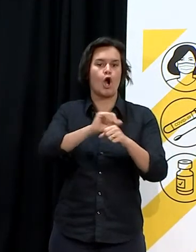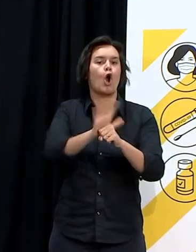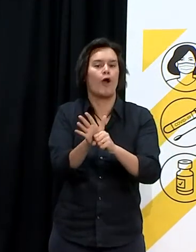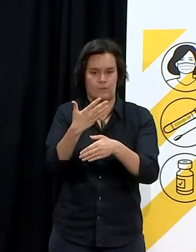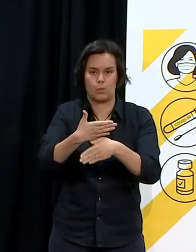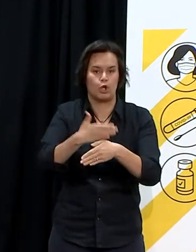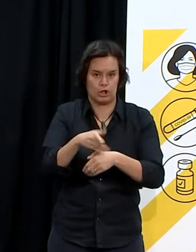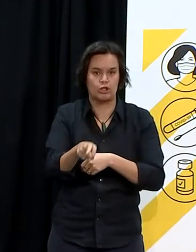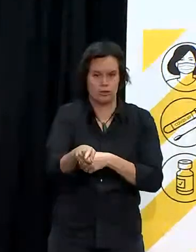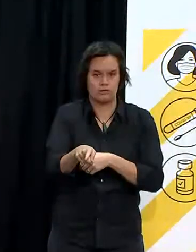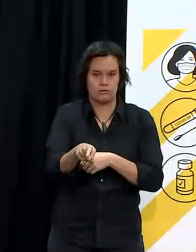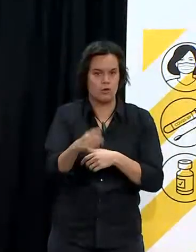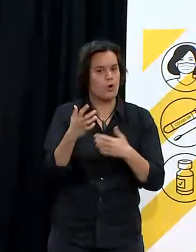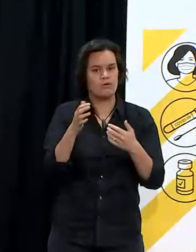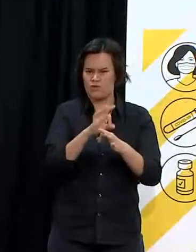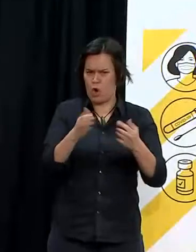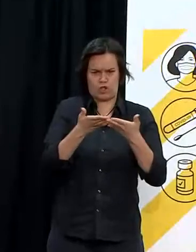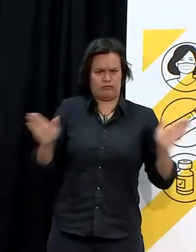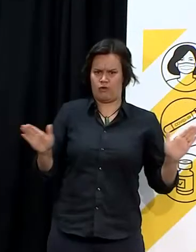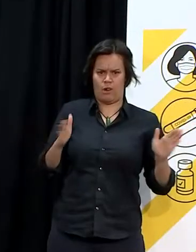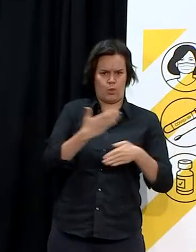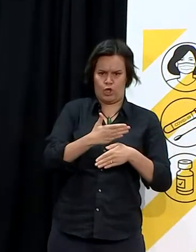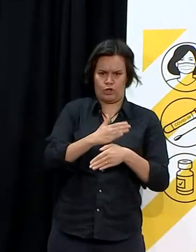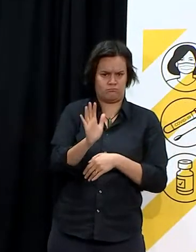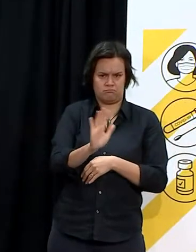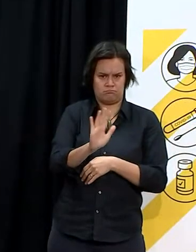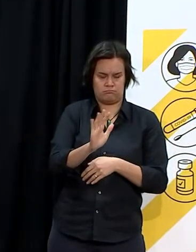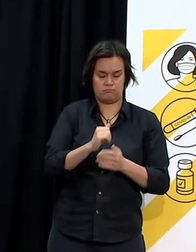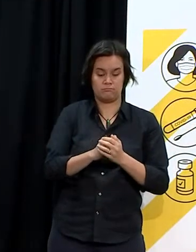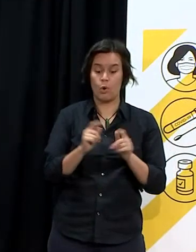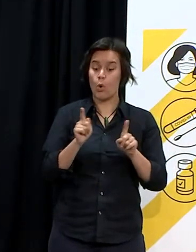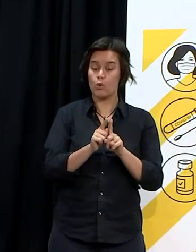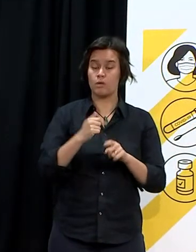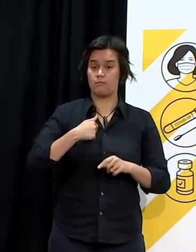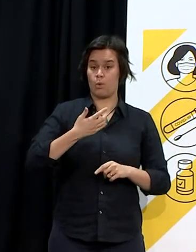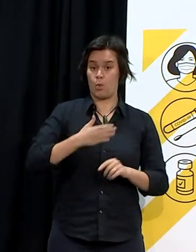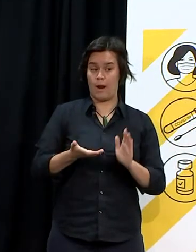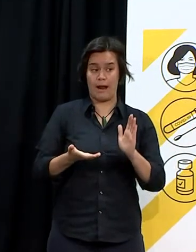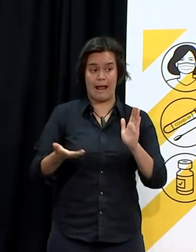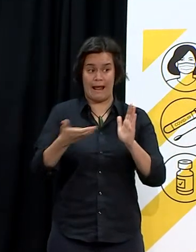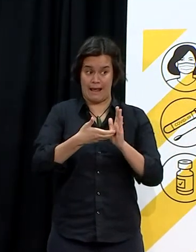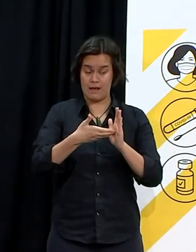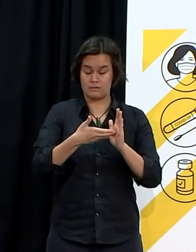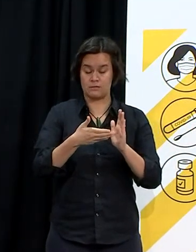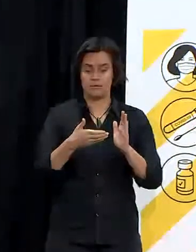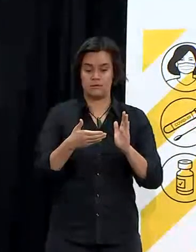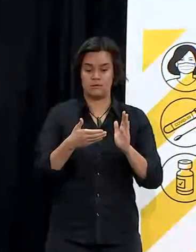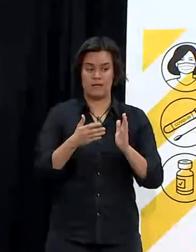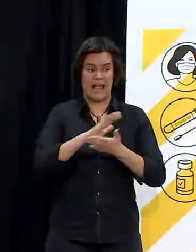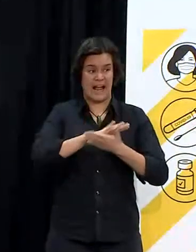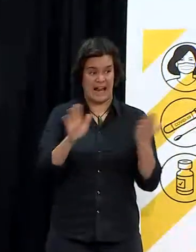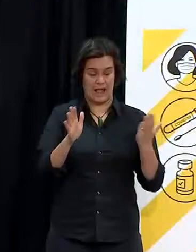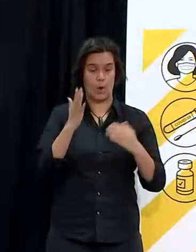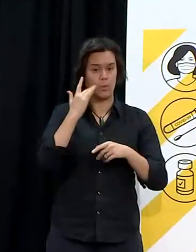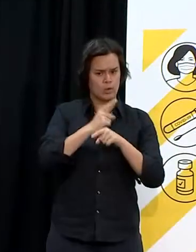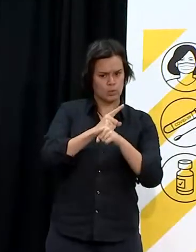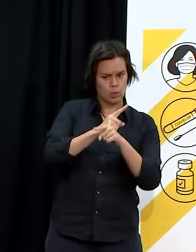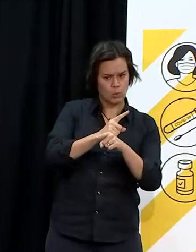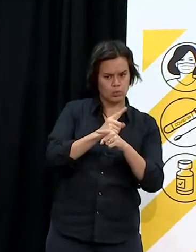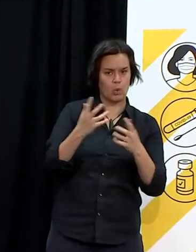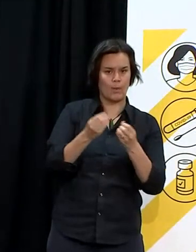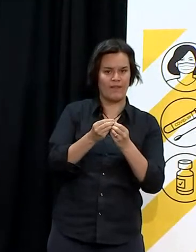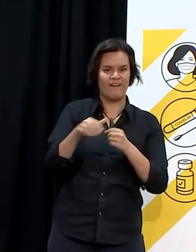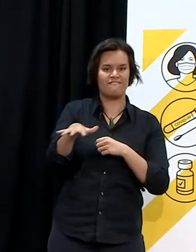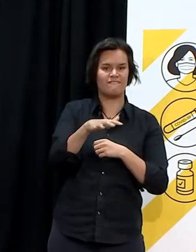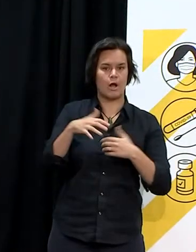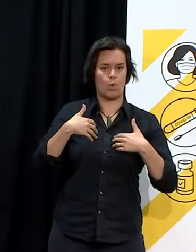pivot into action right away. I would also like to add that with respect to that response, we made it clear when we negotiate with our commissioning